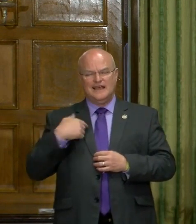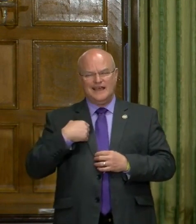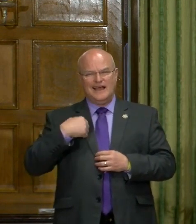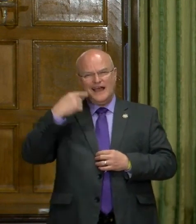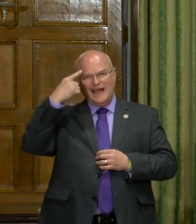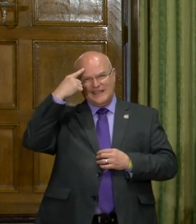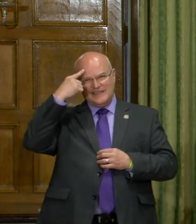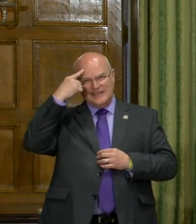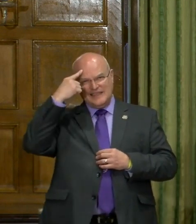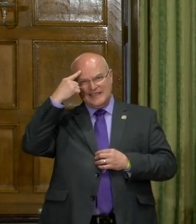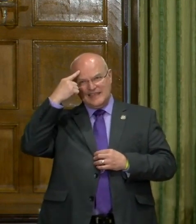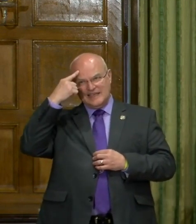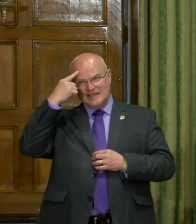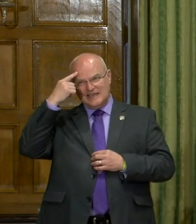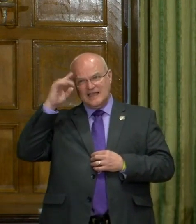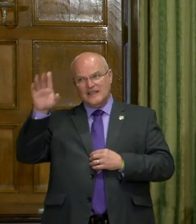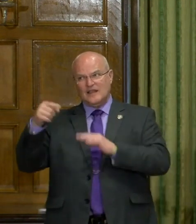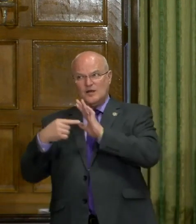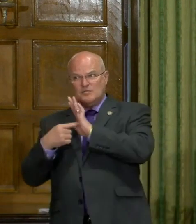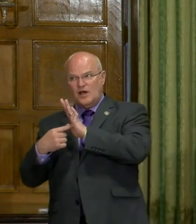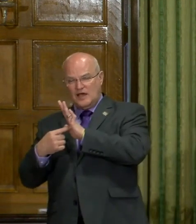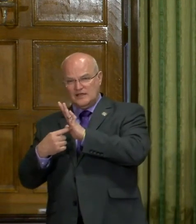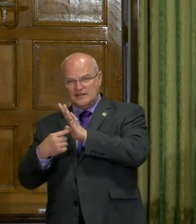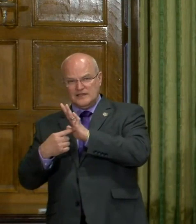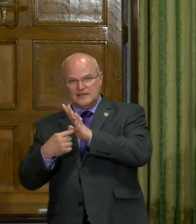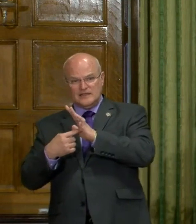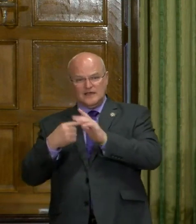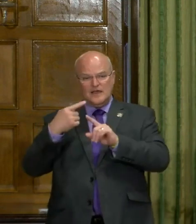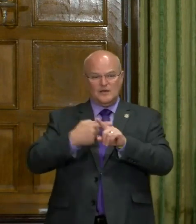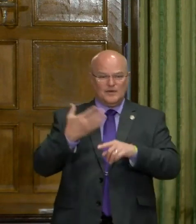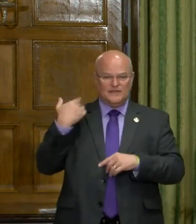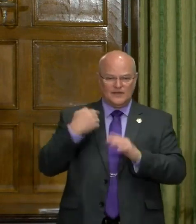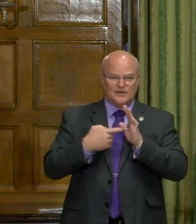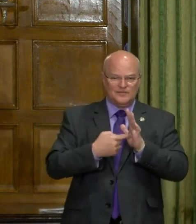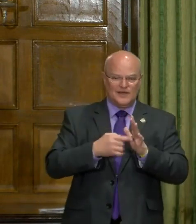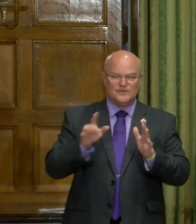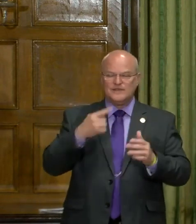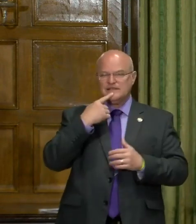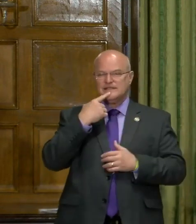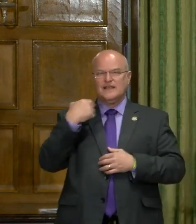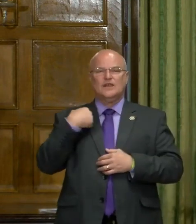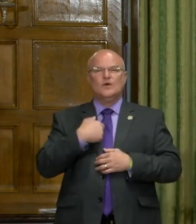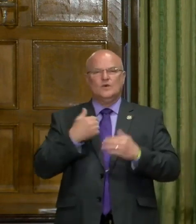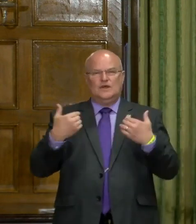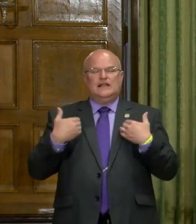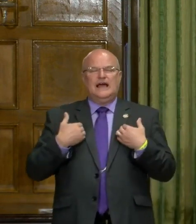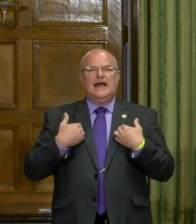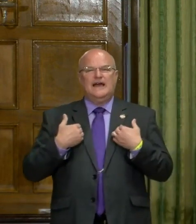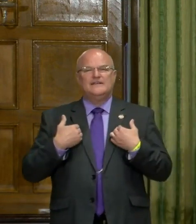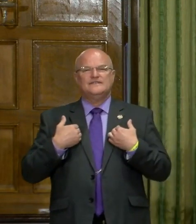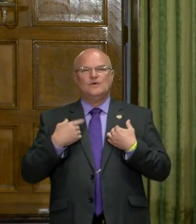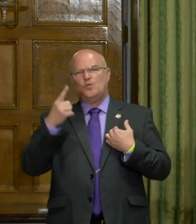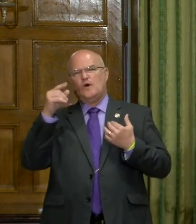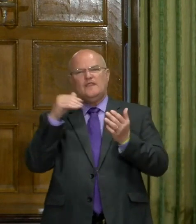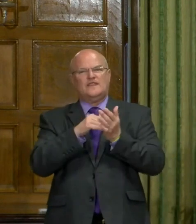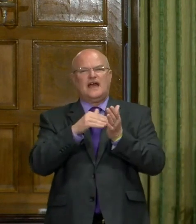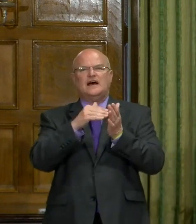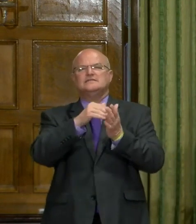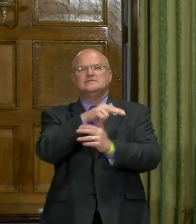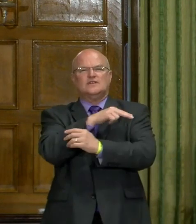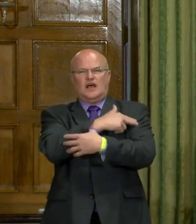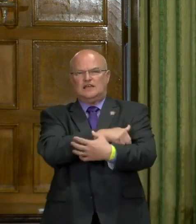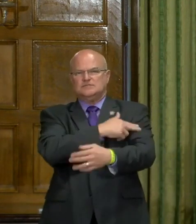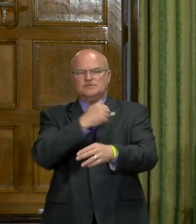think, uh, as much about their modeling today as I did a month ago when they were saying we're going to have, uh, thousands of